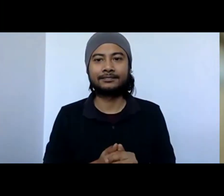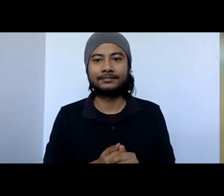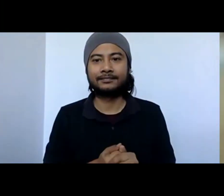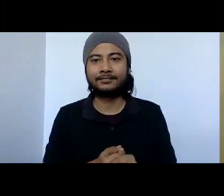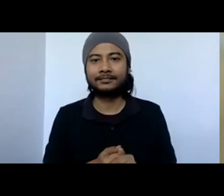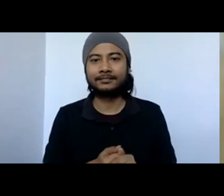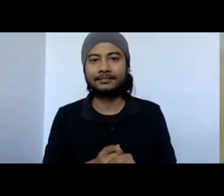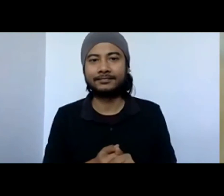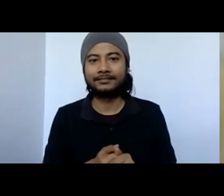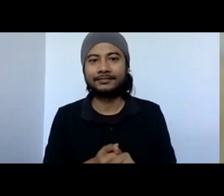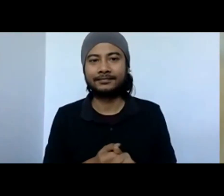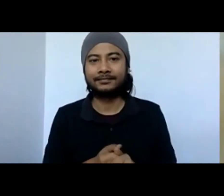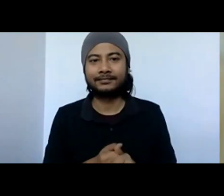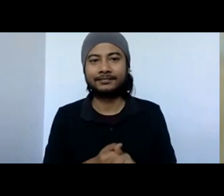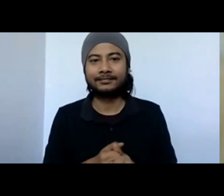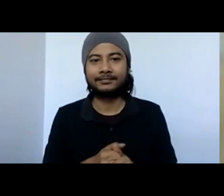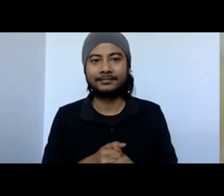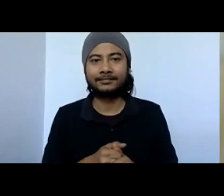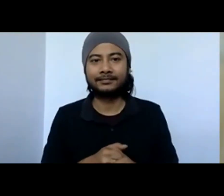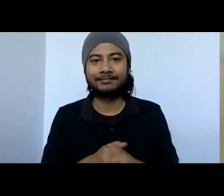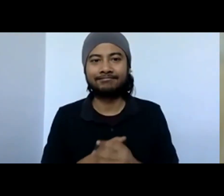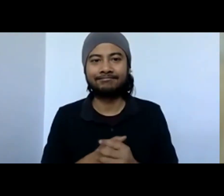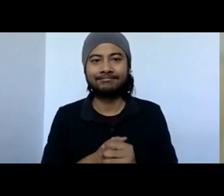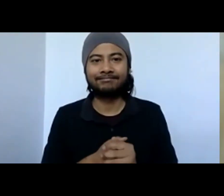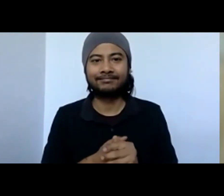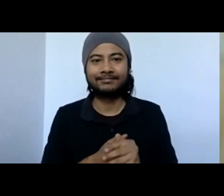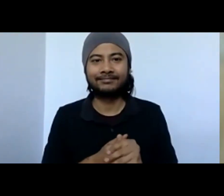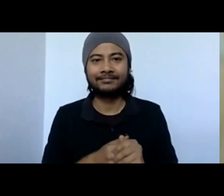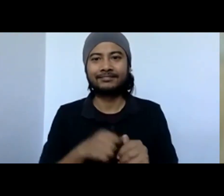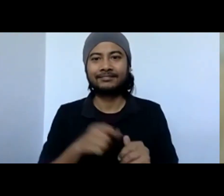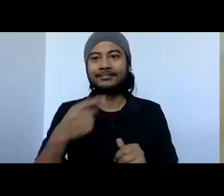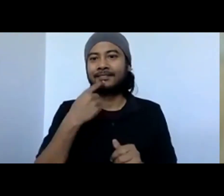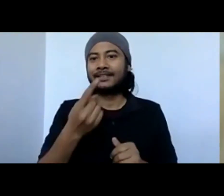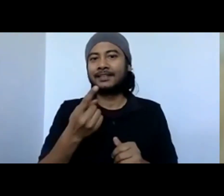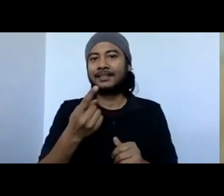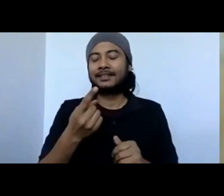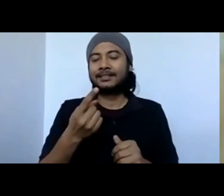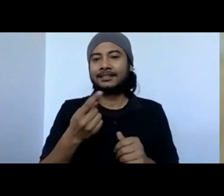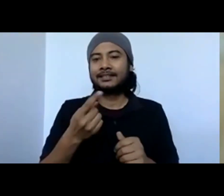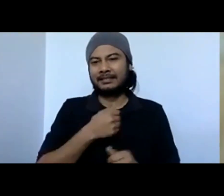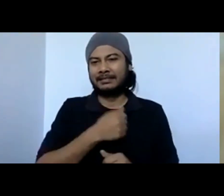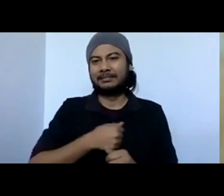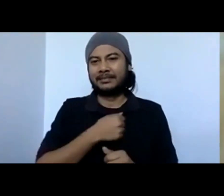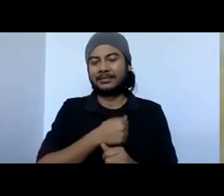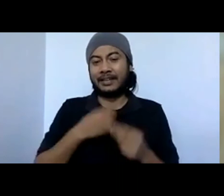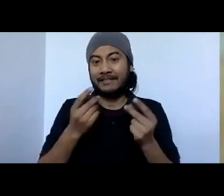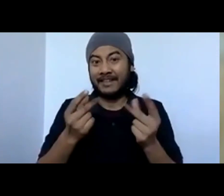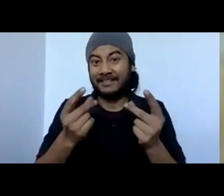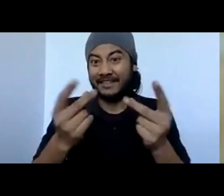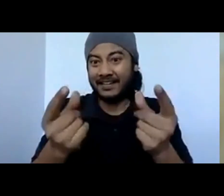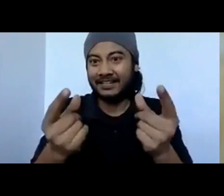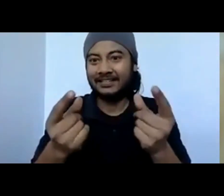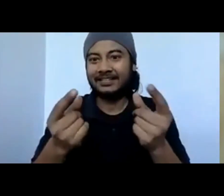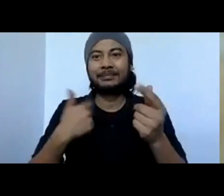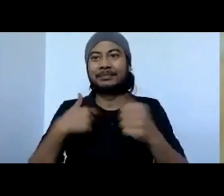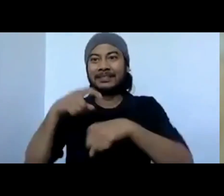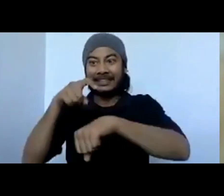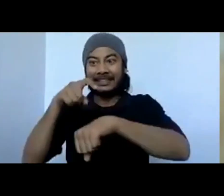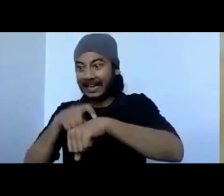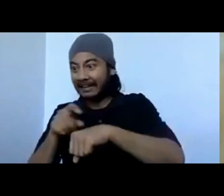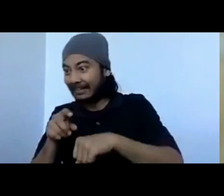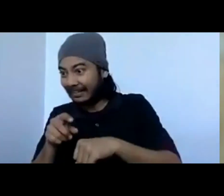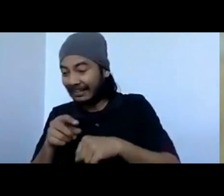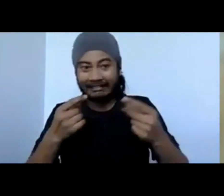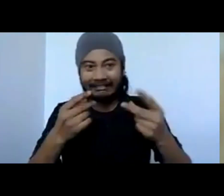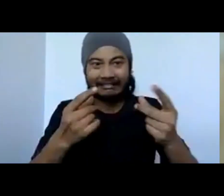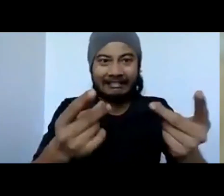yeah. Yes, Aravai, I could. I really, I mean, because of perhaps the limitation of time that we have.